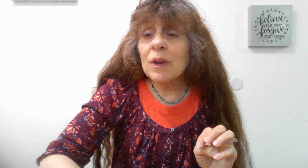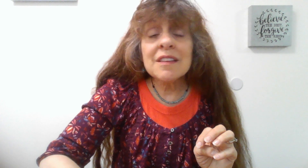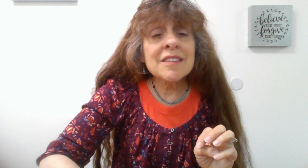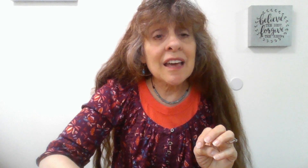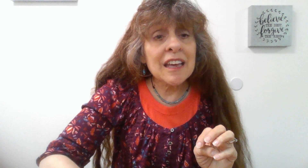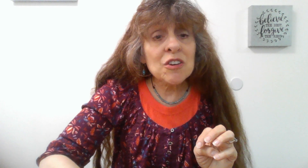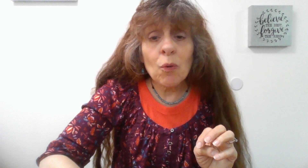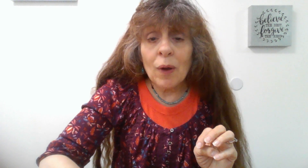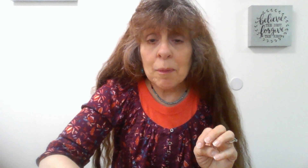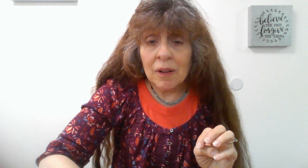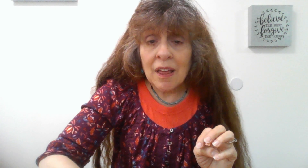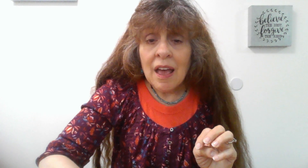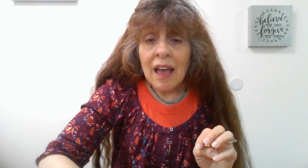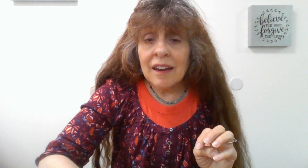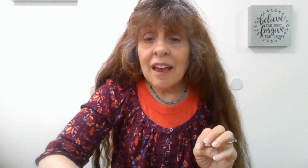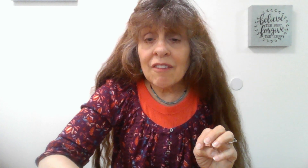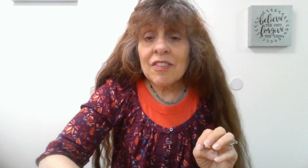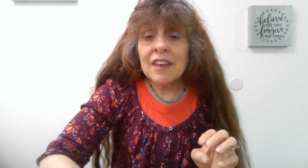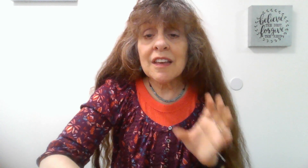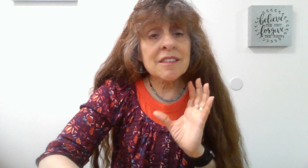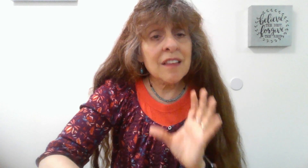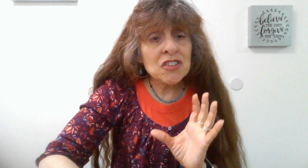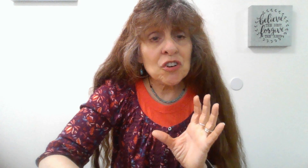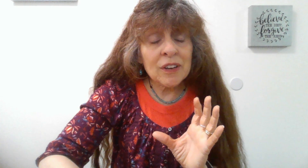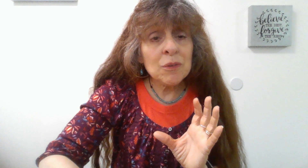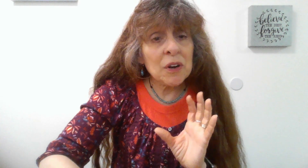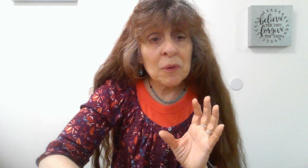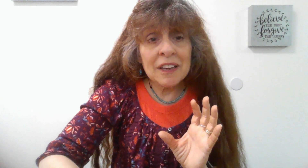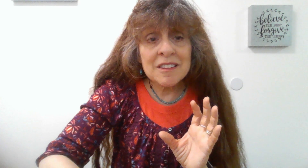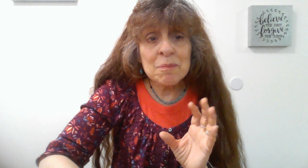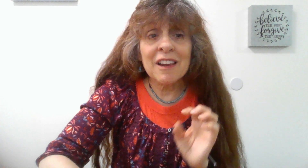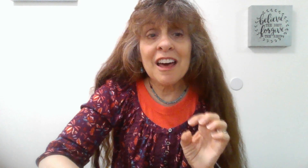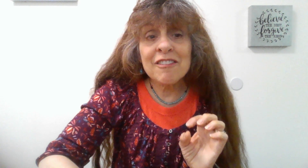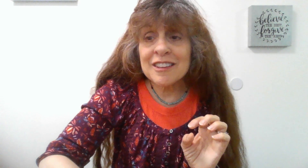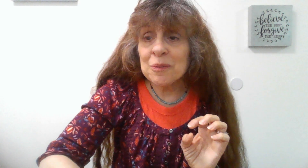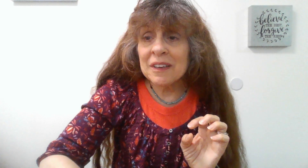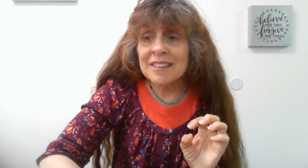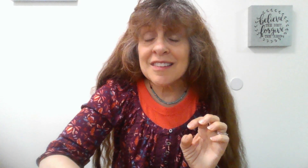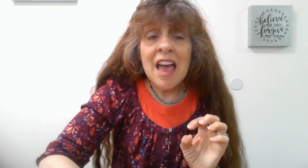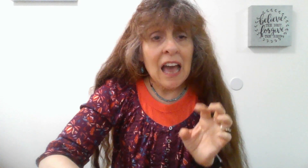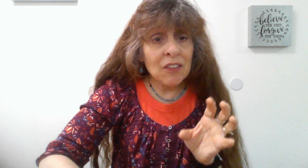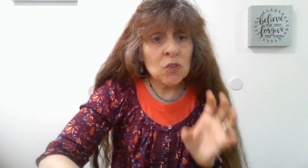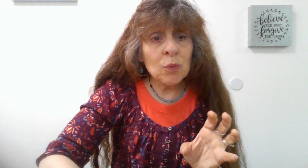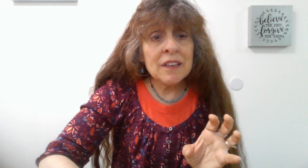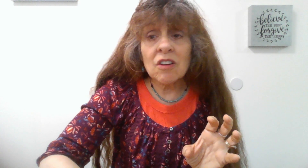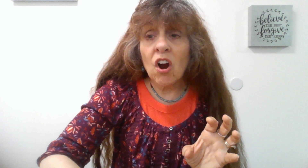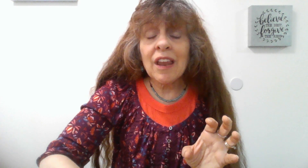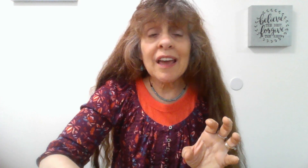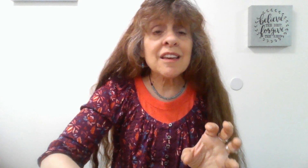weeds get incredible. And everything is lush and green when it rains, but a lot of it's weeds. And those weeds are like,